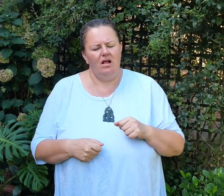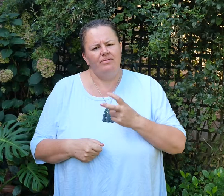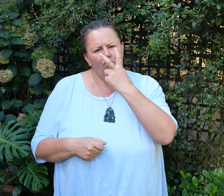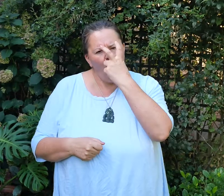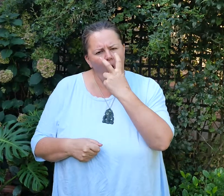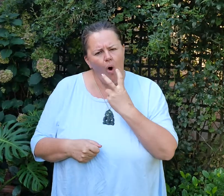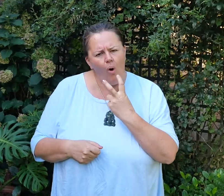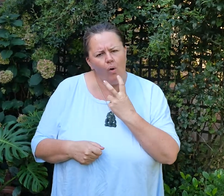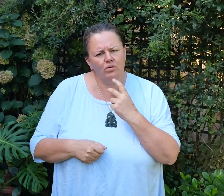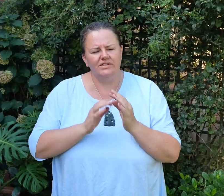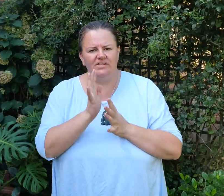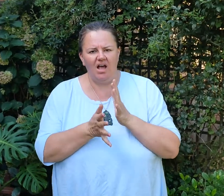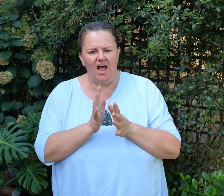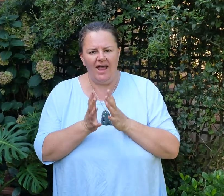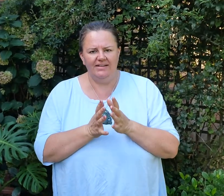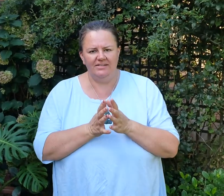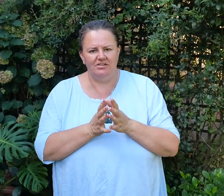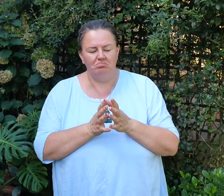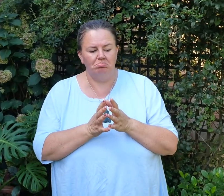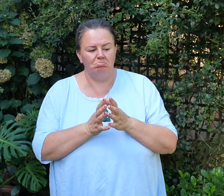Plus, old signs.